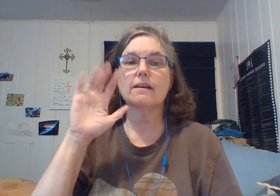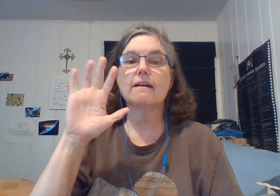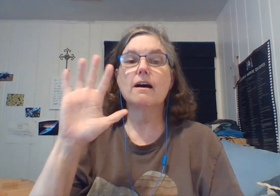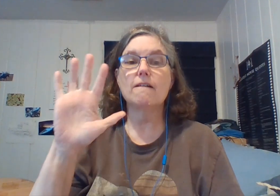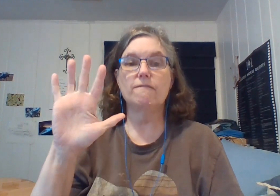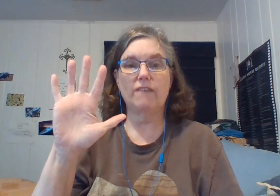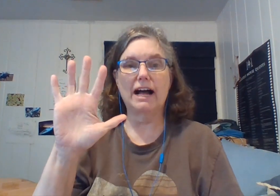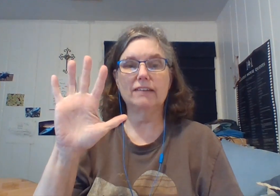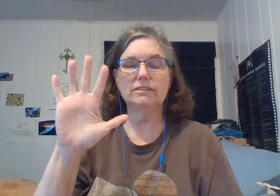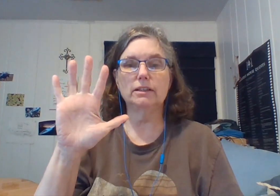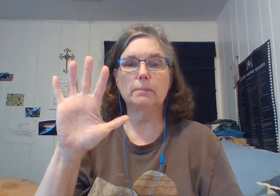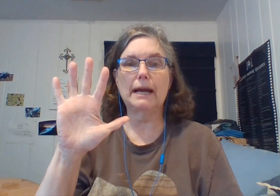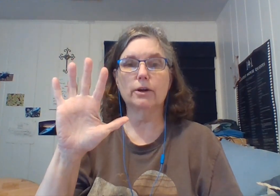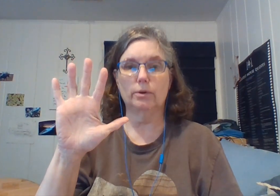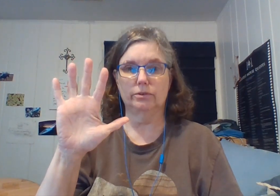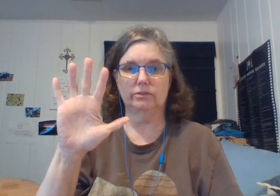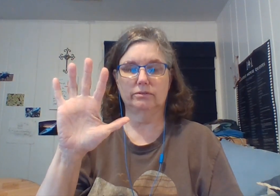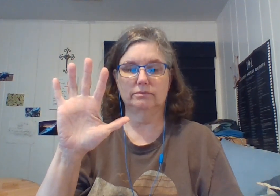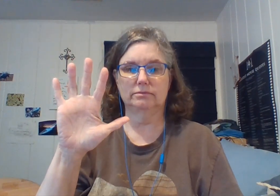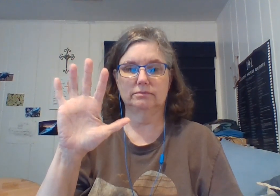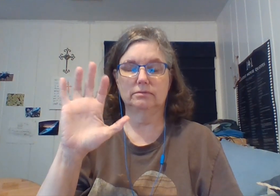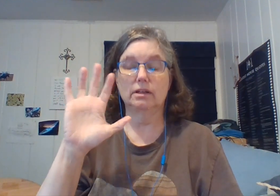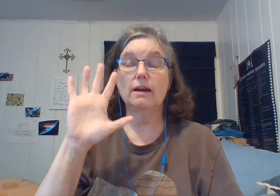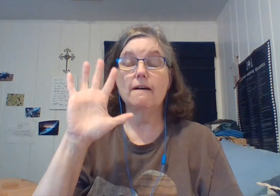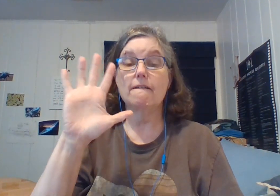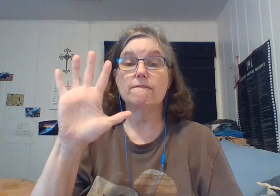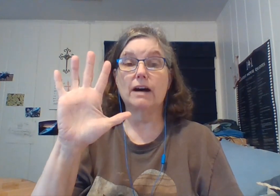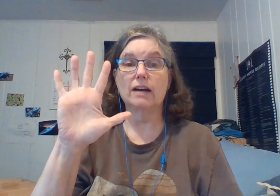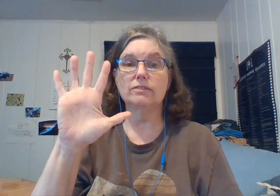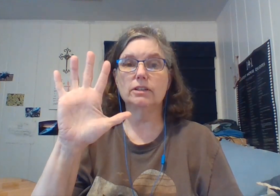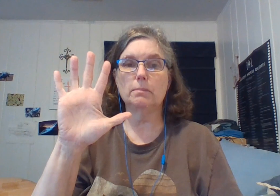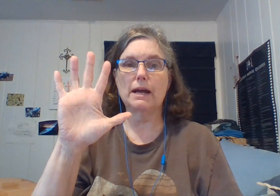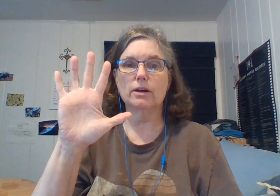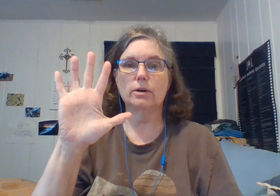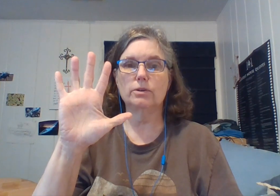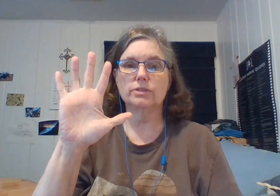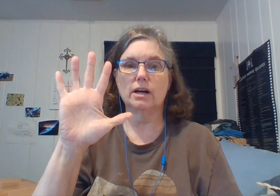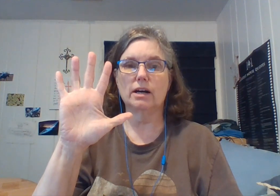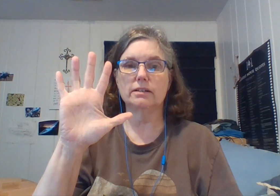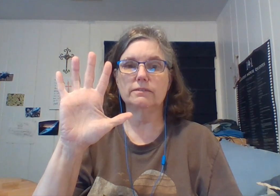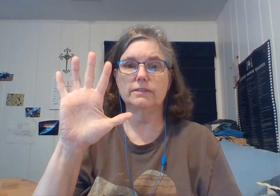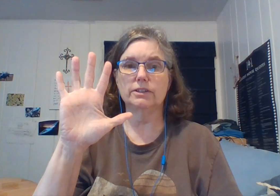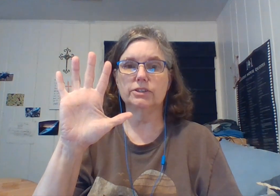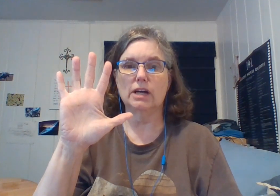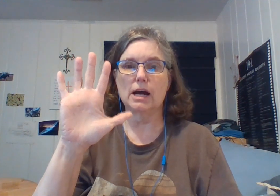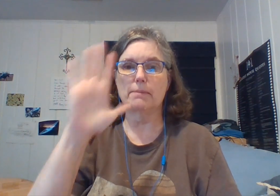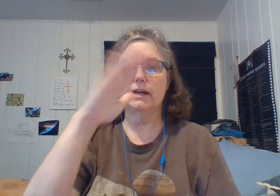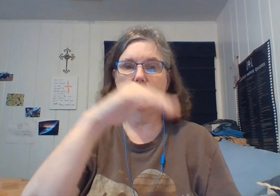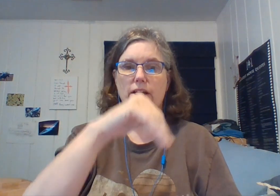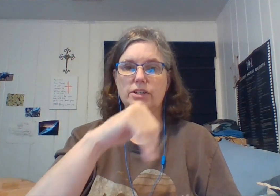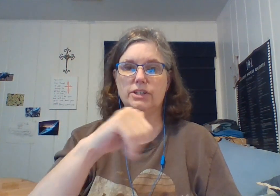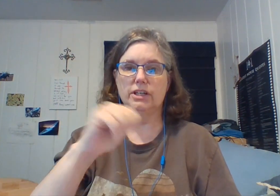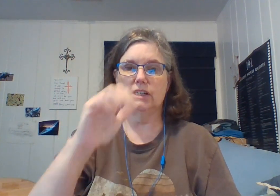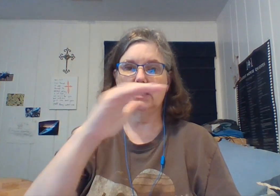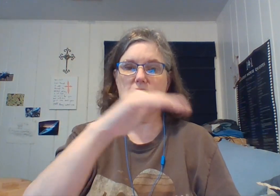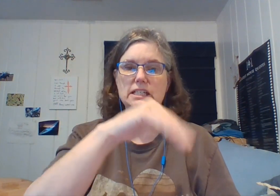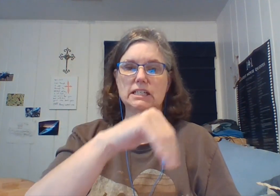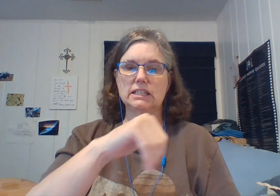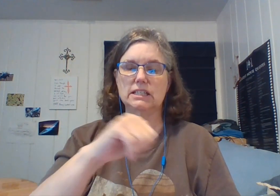five little backhoes five little backhoes on a hilltop digging digging digging